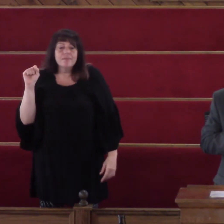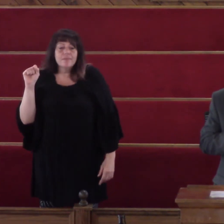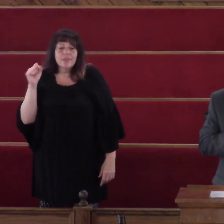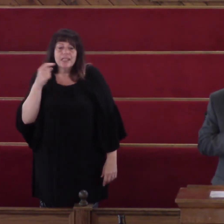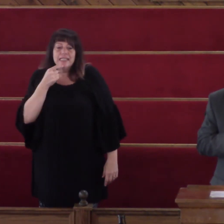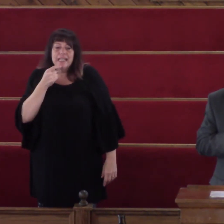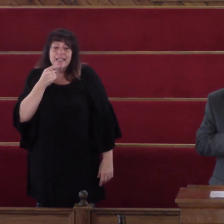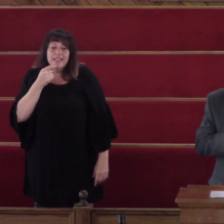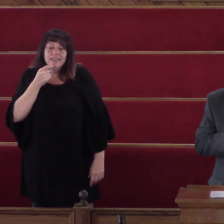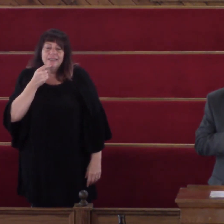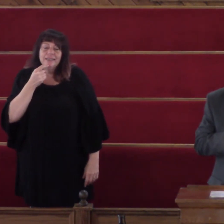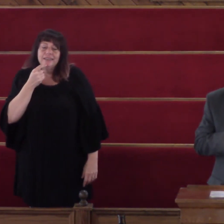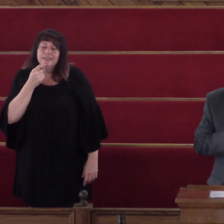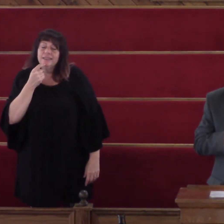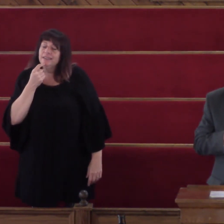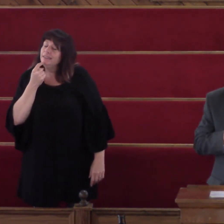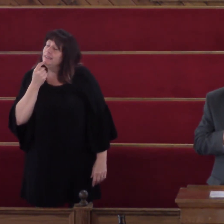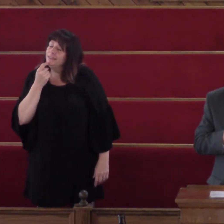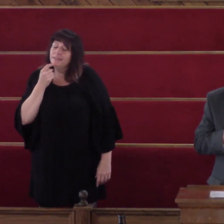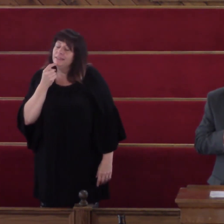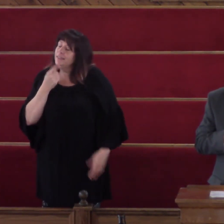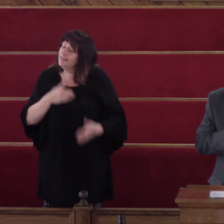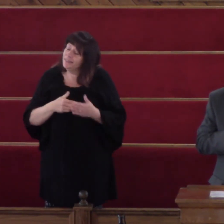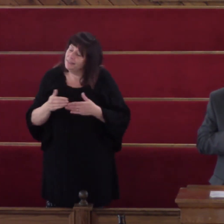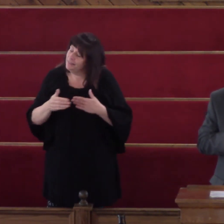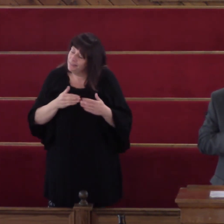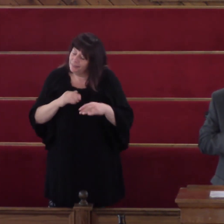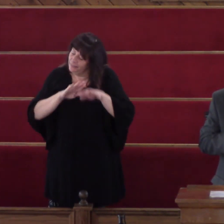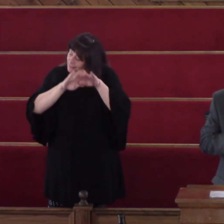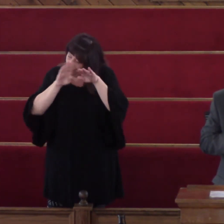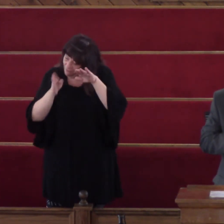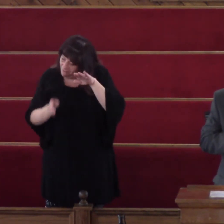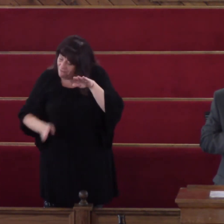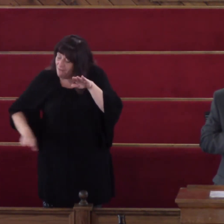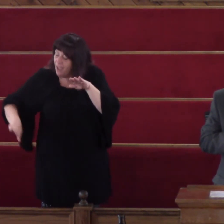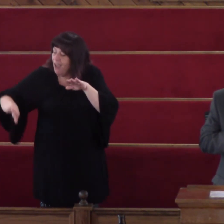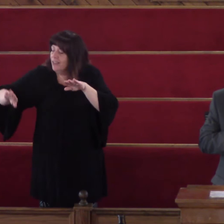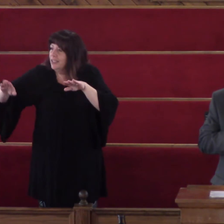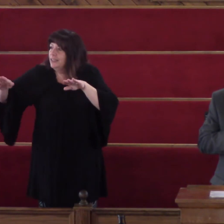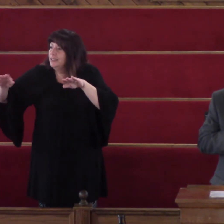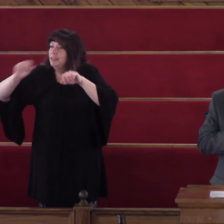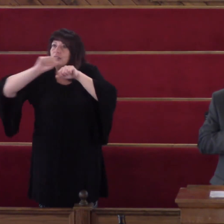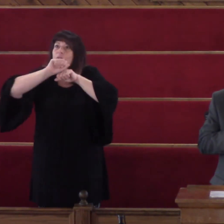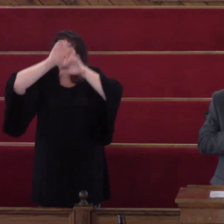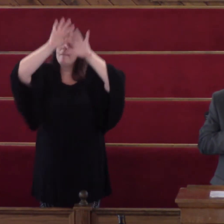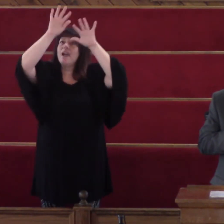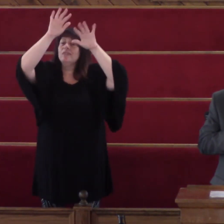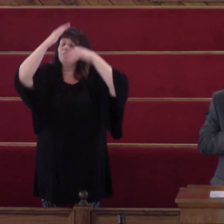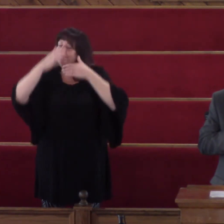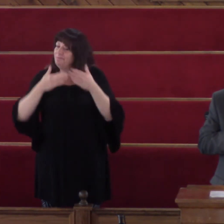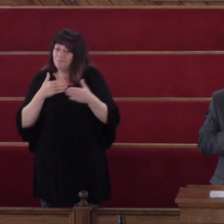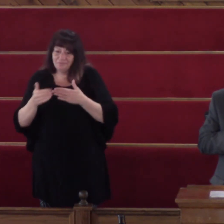Even in the valley God is good